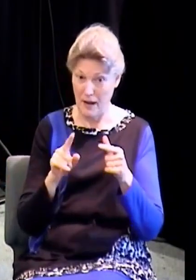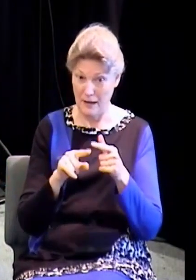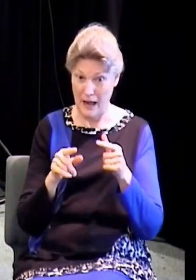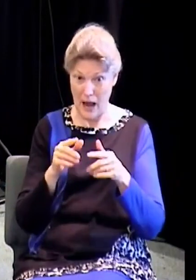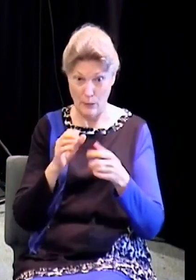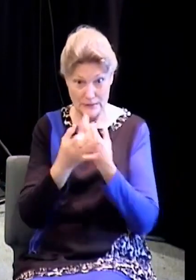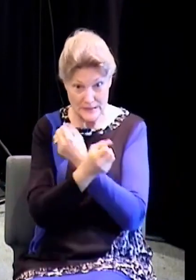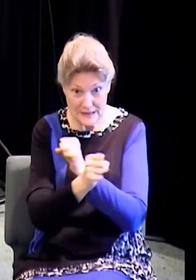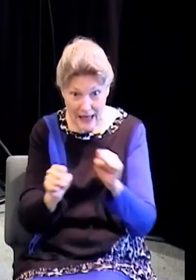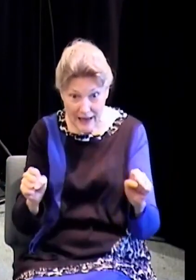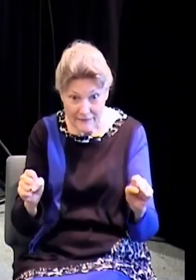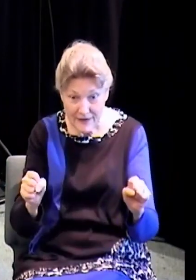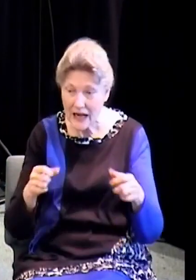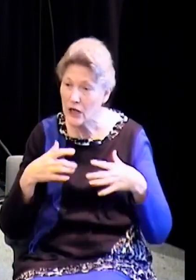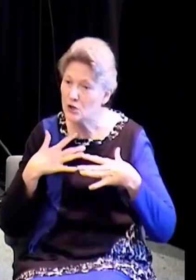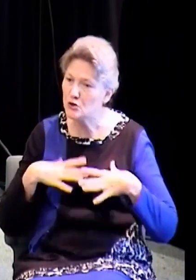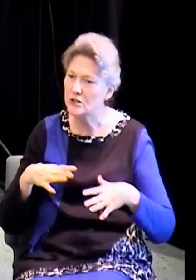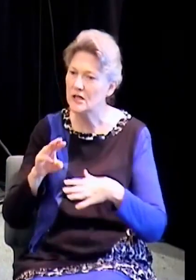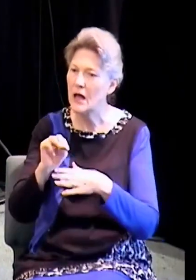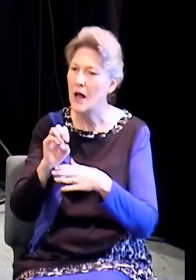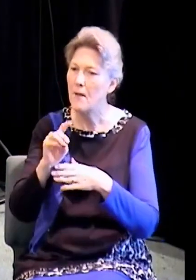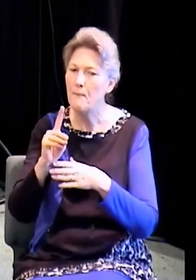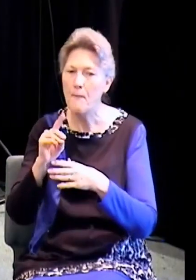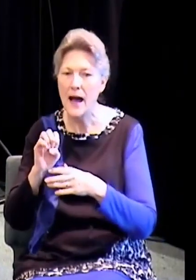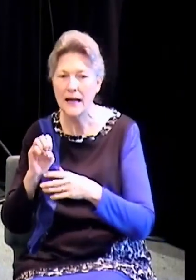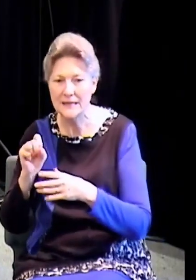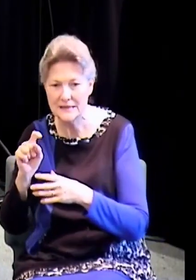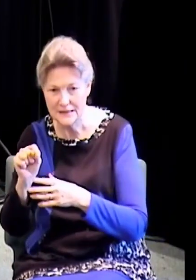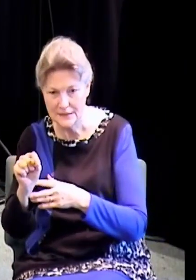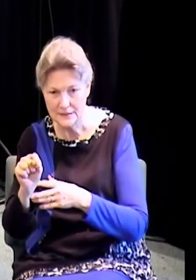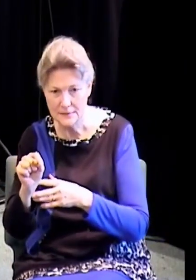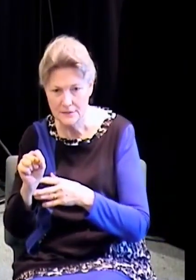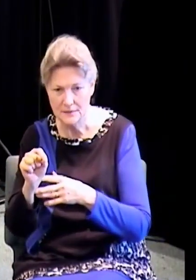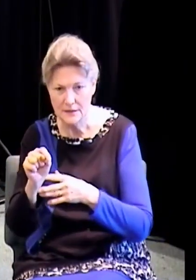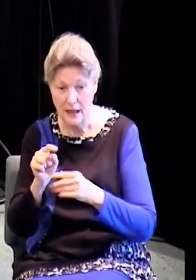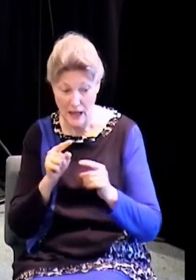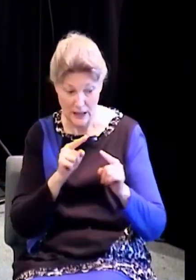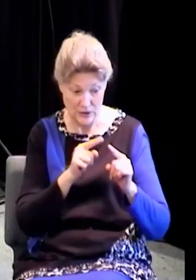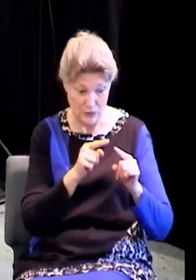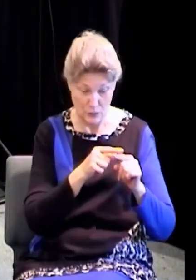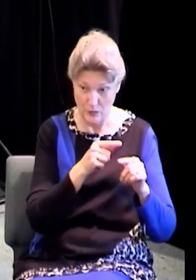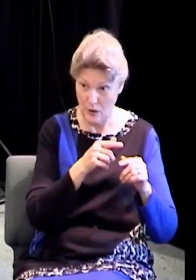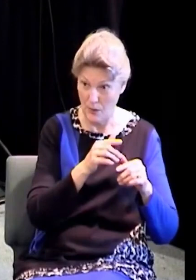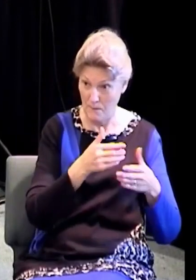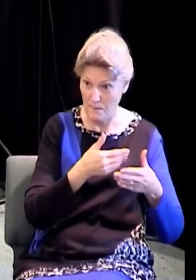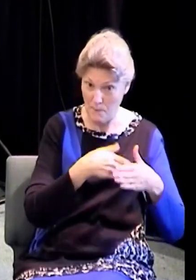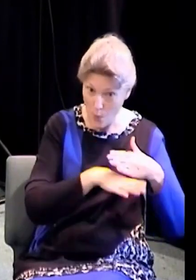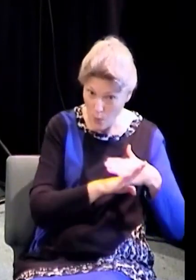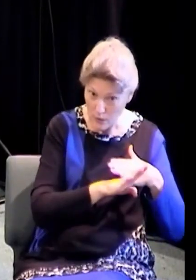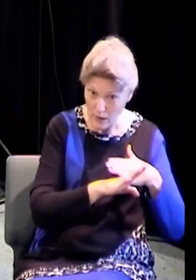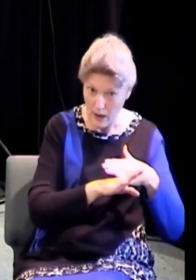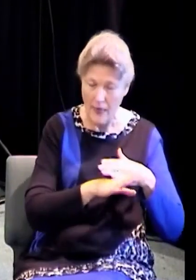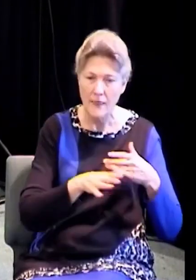How we dress. Until we are born, we are clothed in the mother. The mother covers.